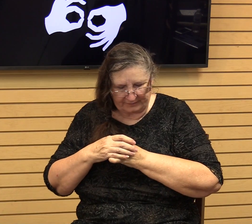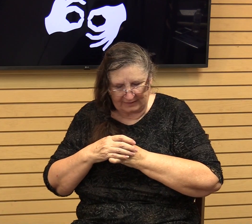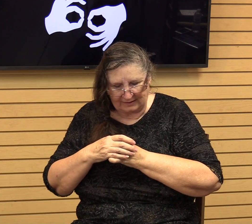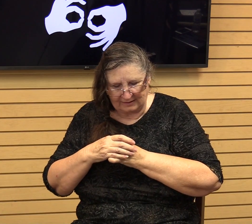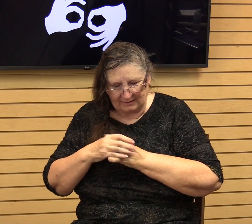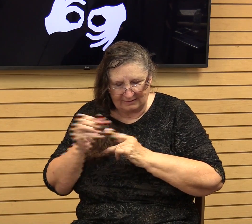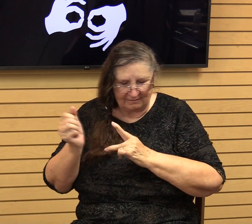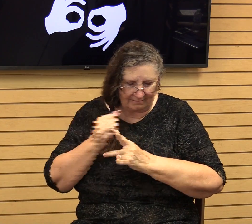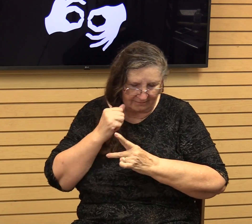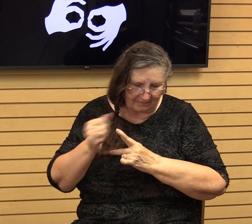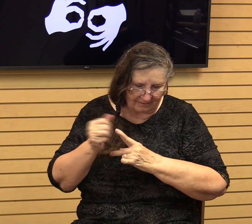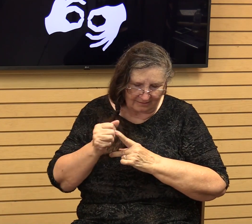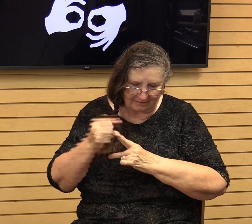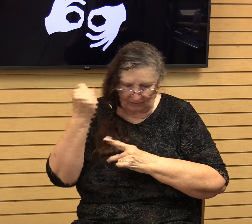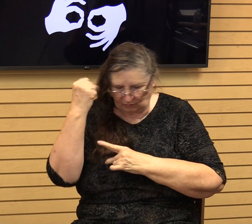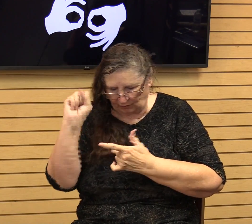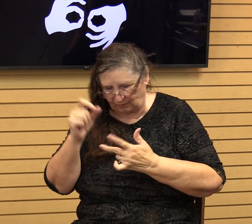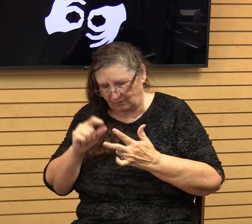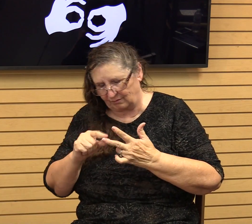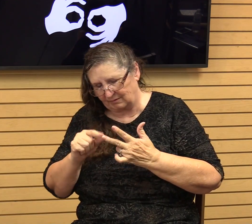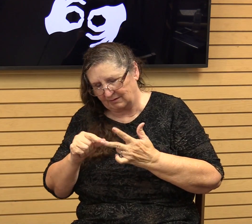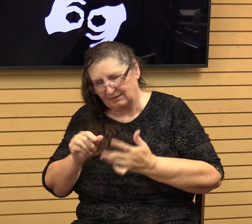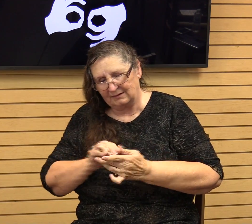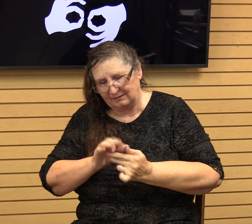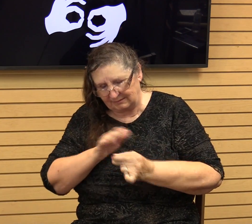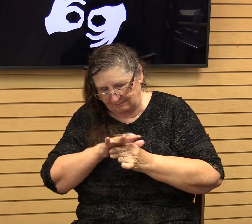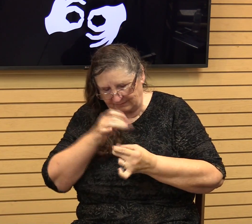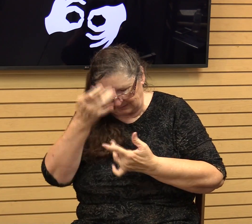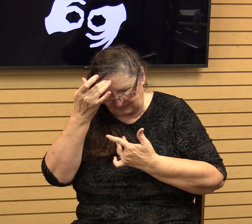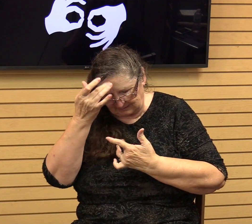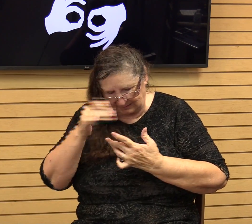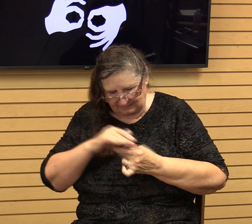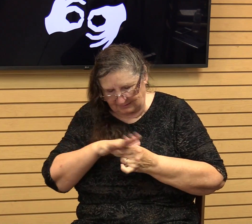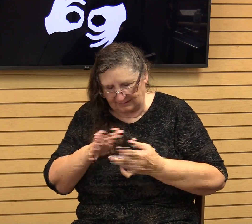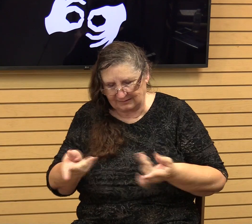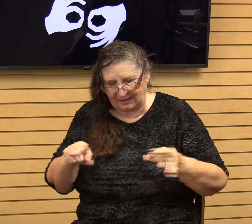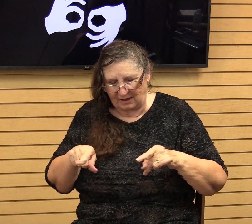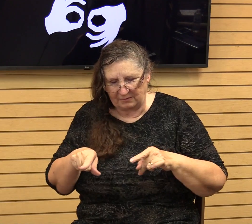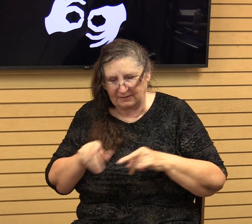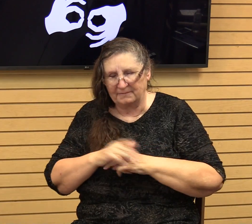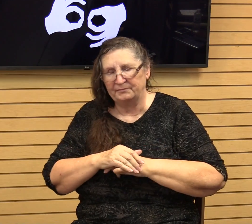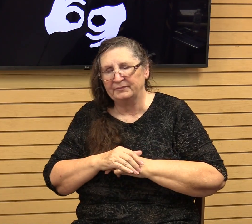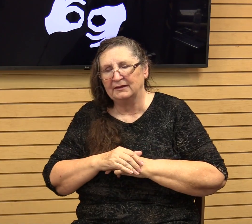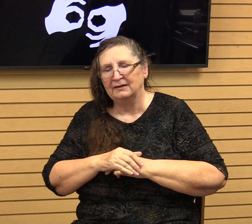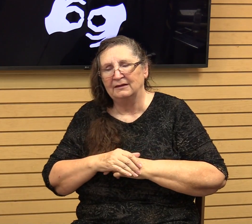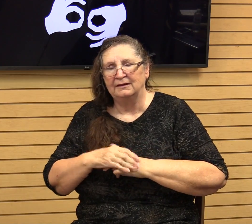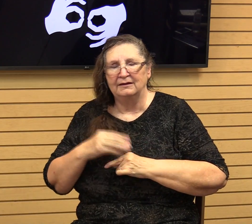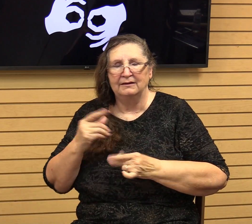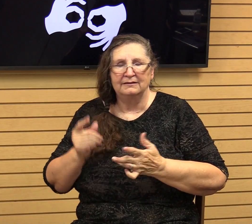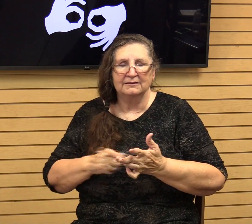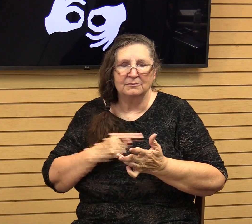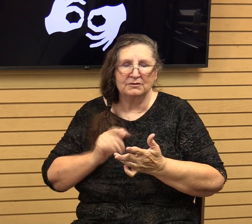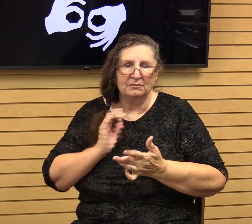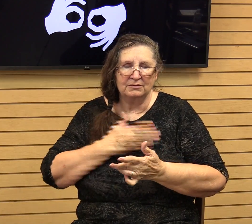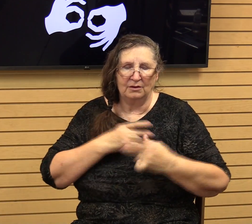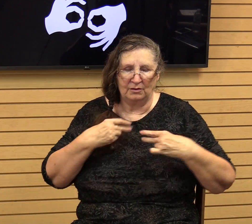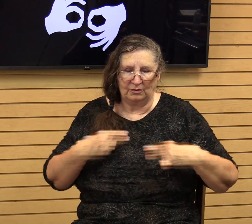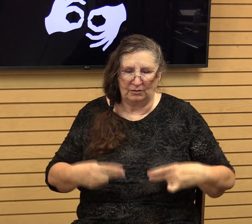Violence, protests, disease, all these things happening, Lord. Sometimes our human fallen nature